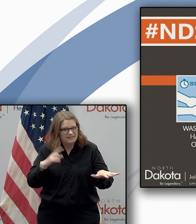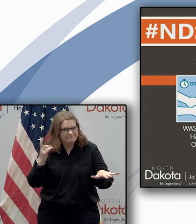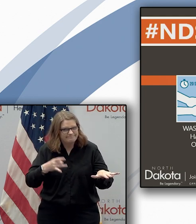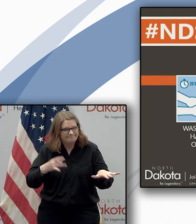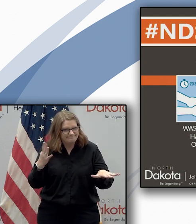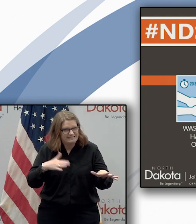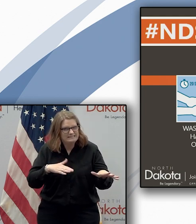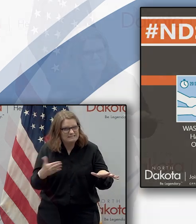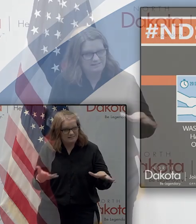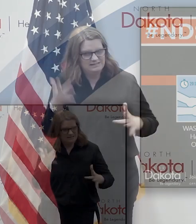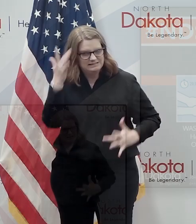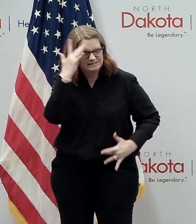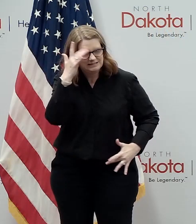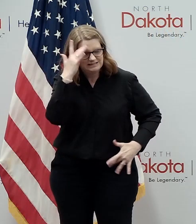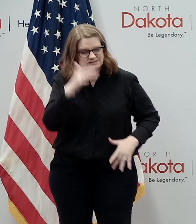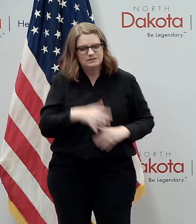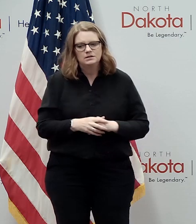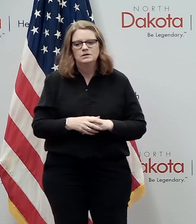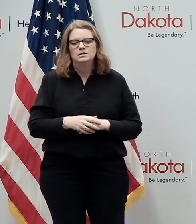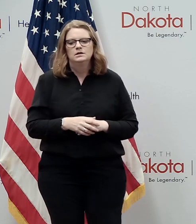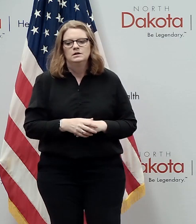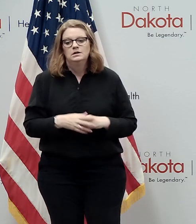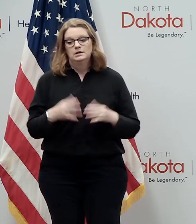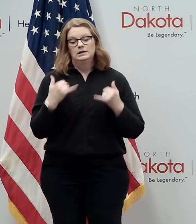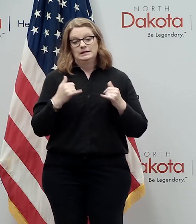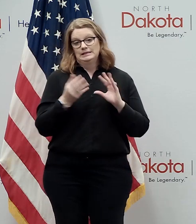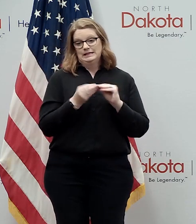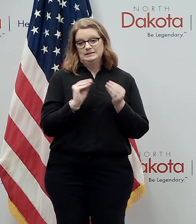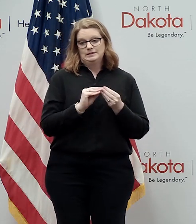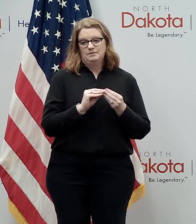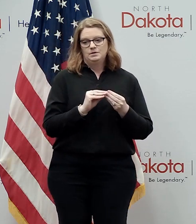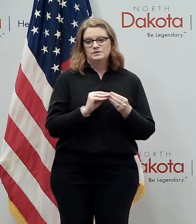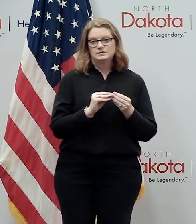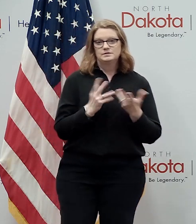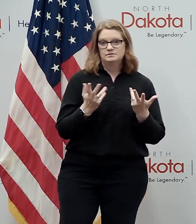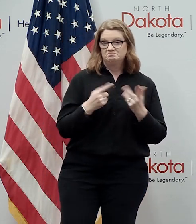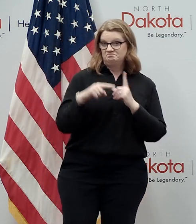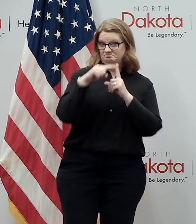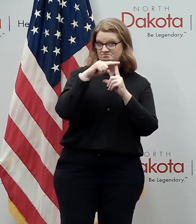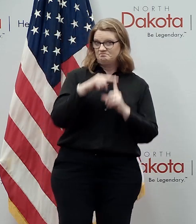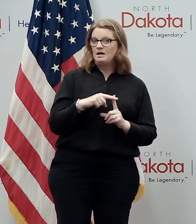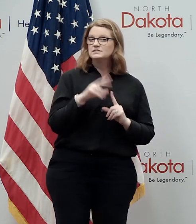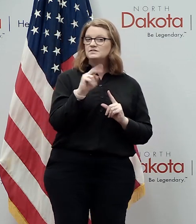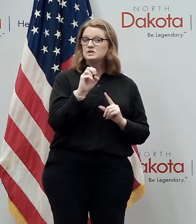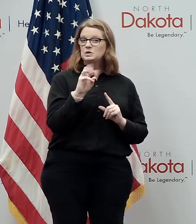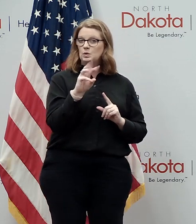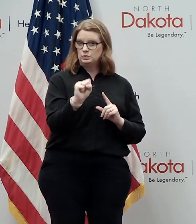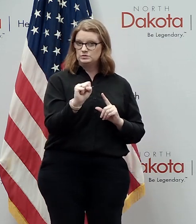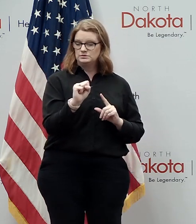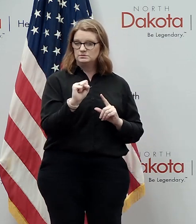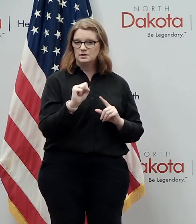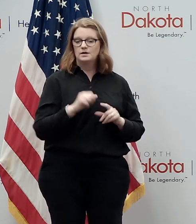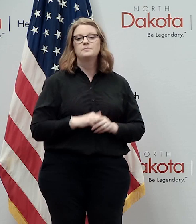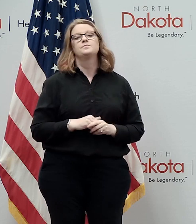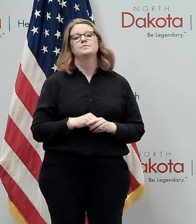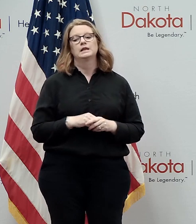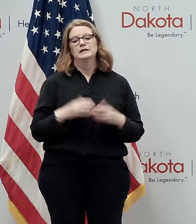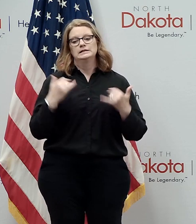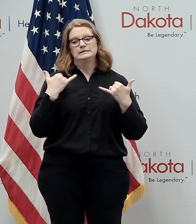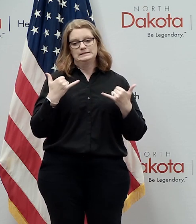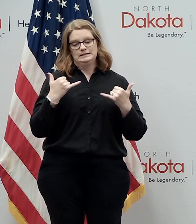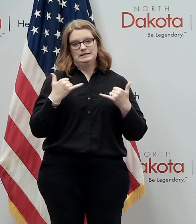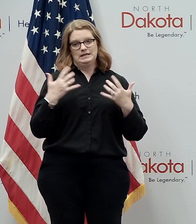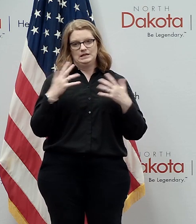we let's jump into the numbers where we also have got a lot of good news and making good progress uh today